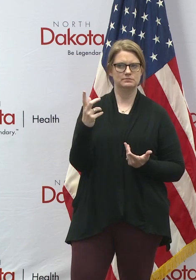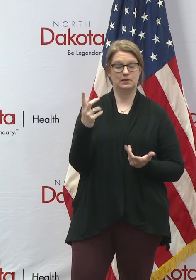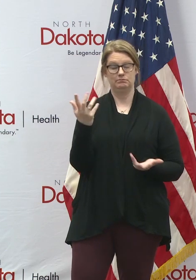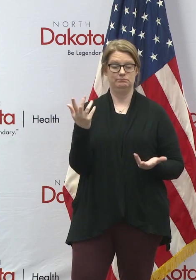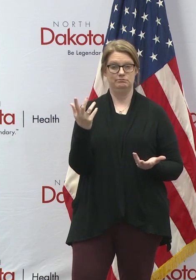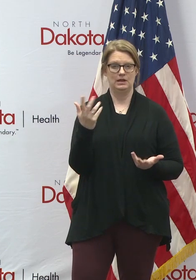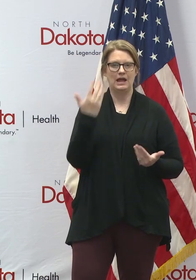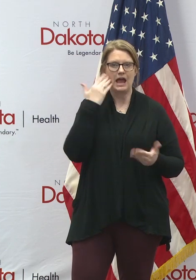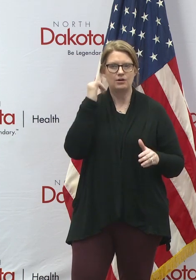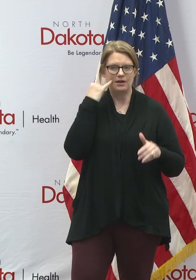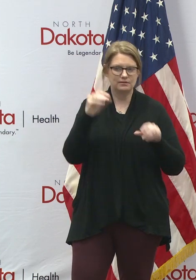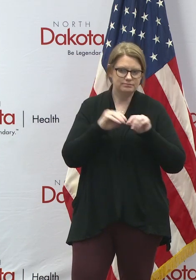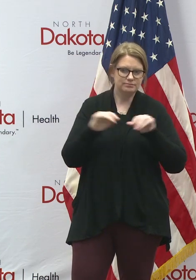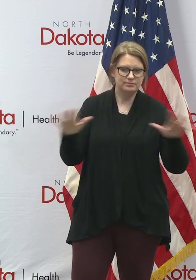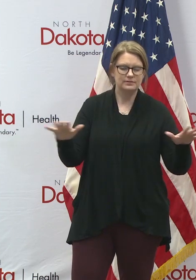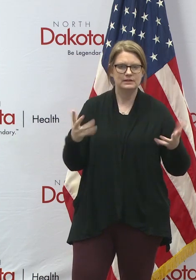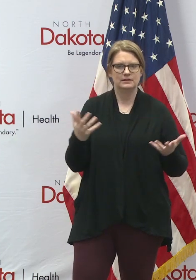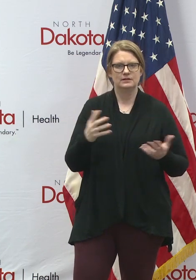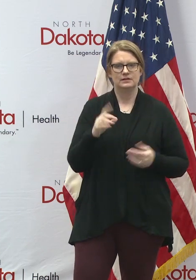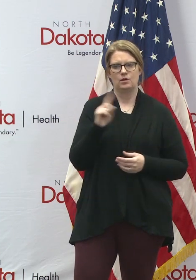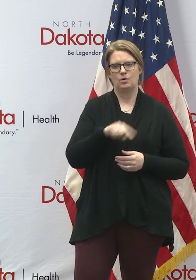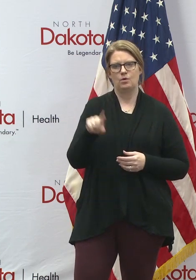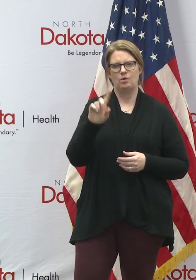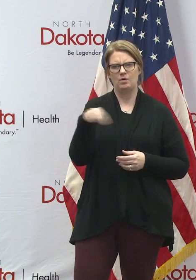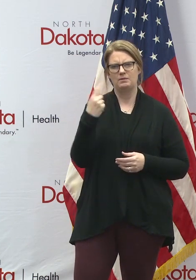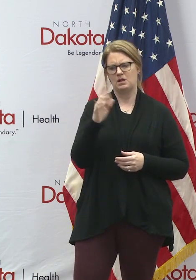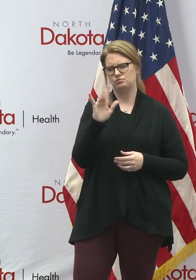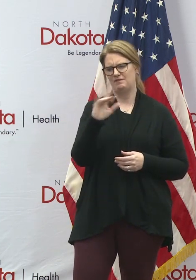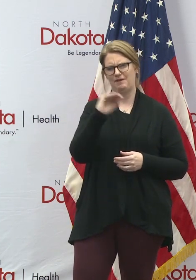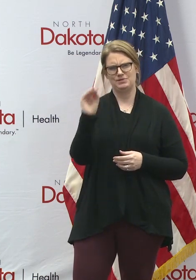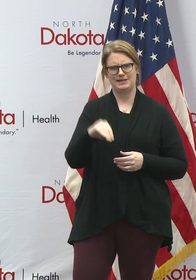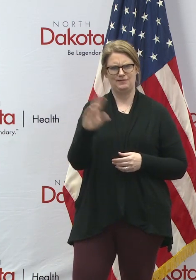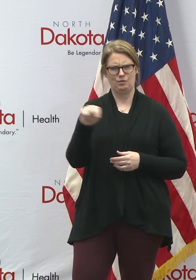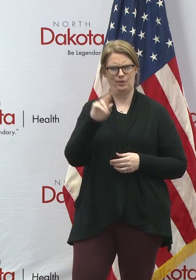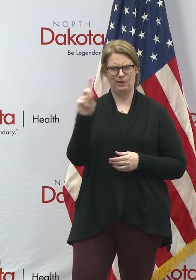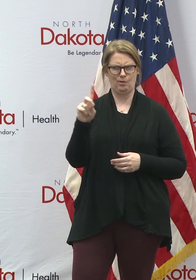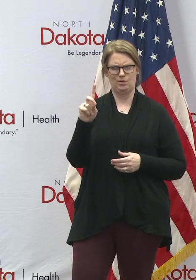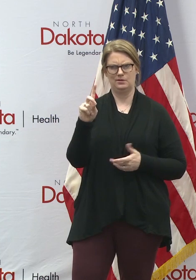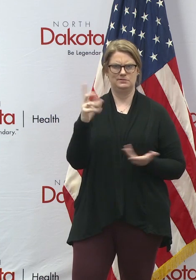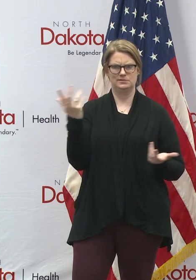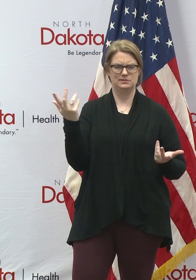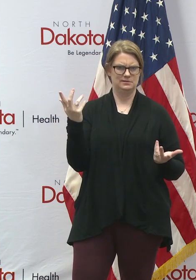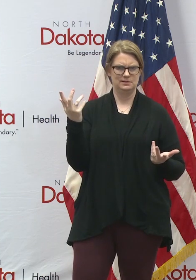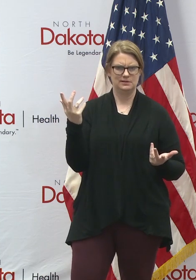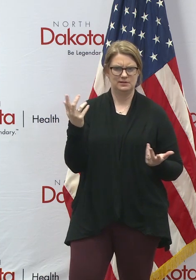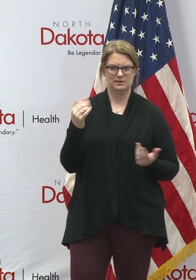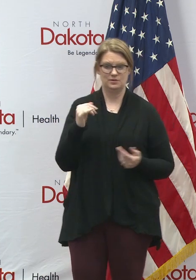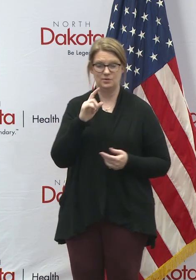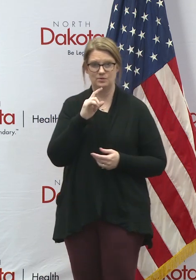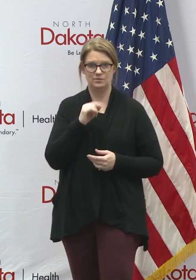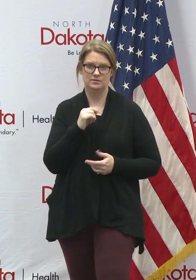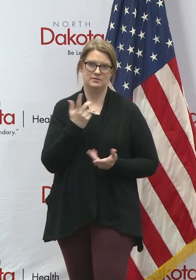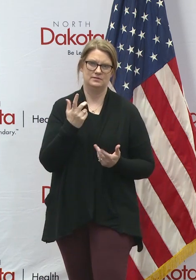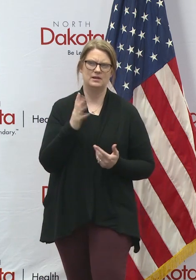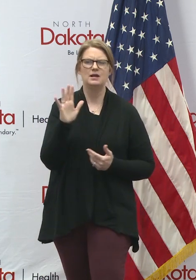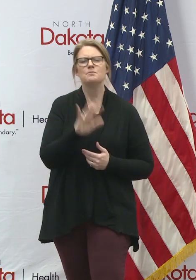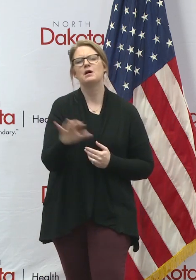know if we're getting the word out, because only about 25% of North Dakotans out of 152,000 or